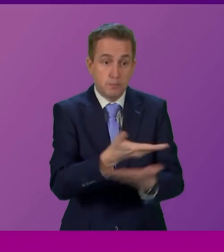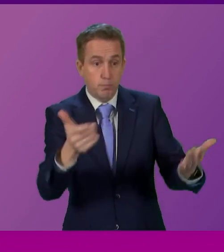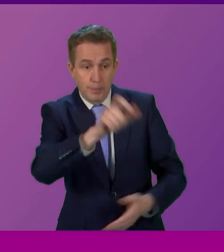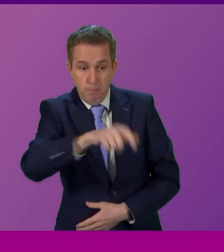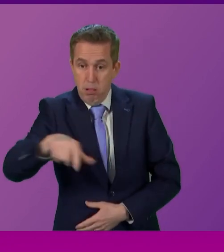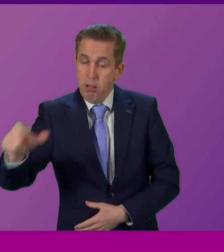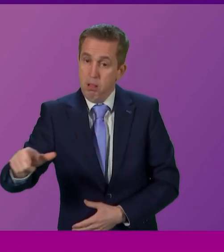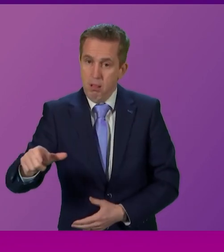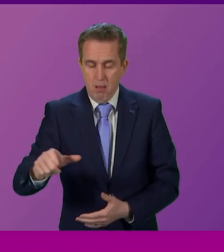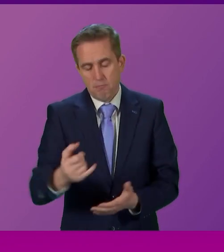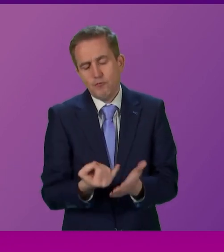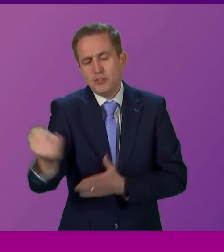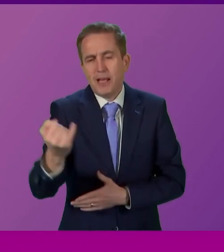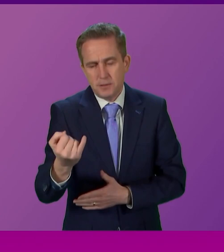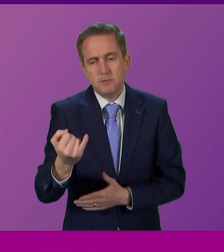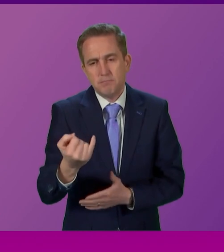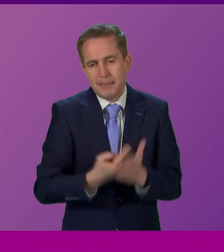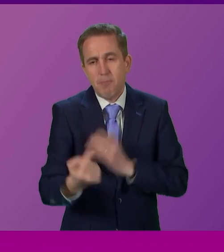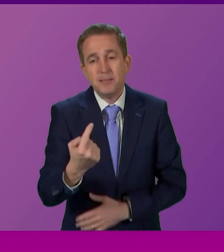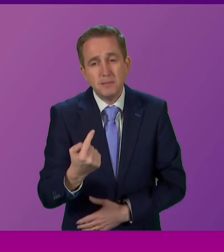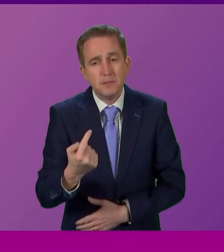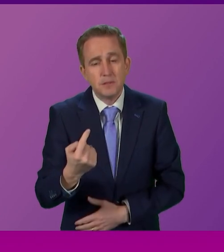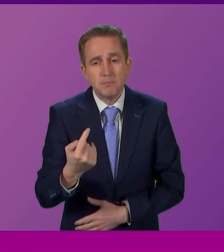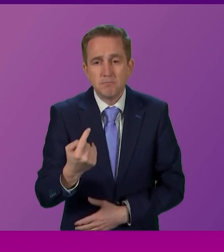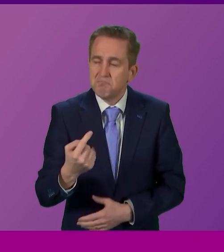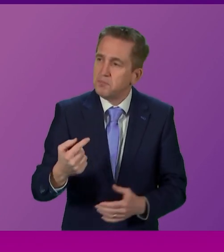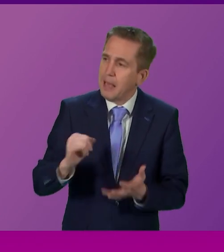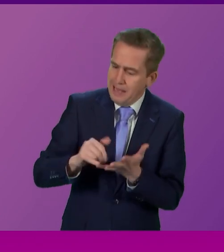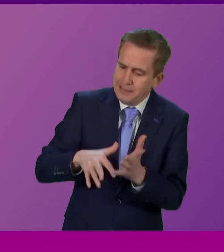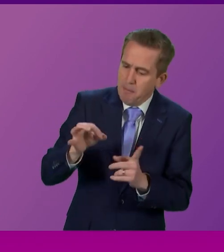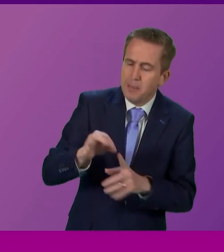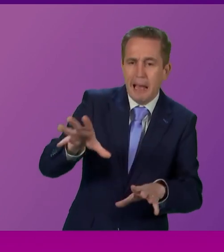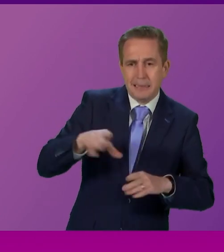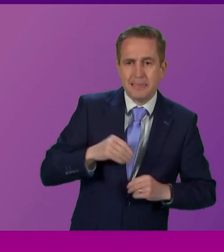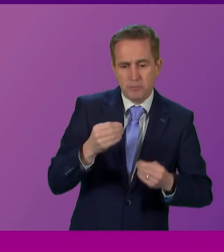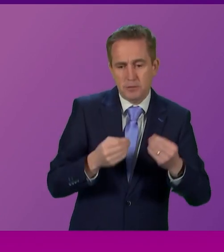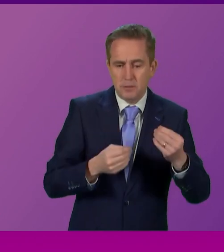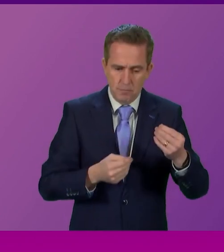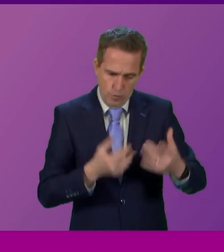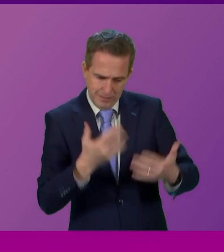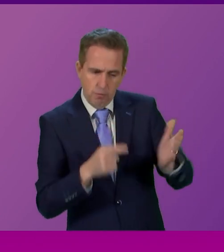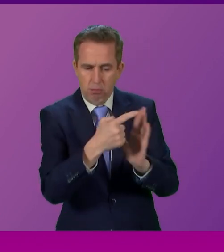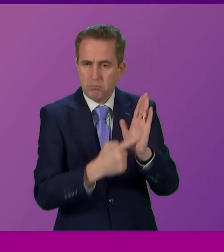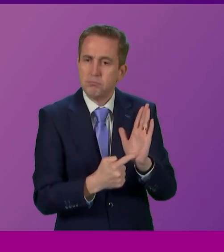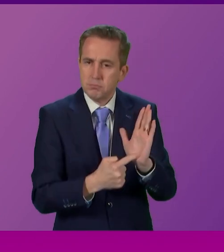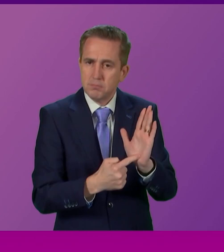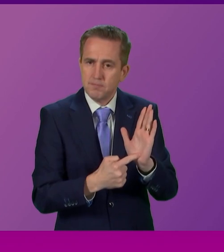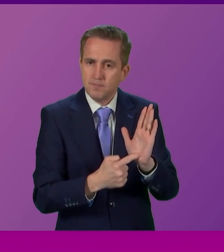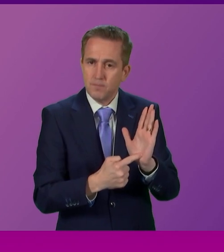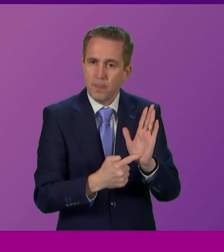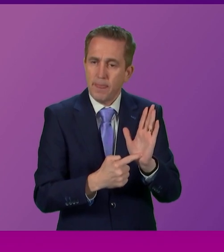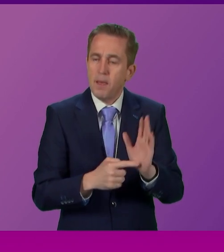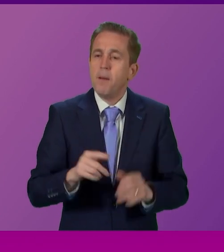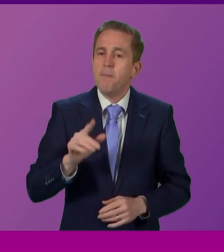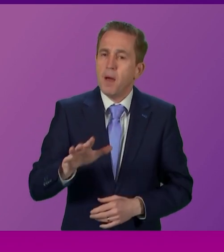independence and they voted against it. And we accepted that result. But here is the question that requires an